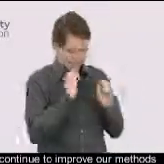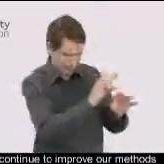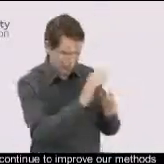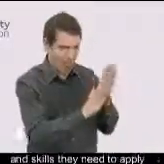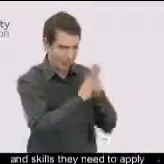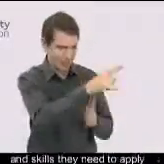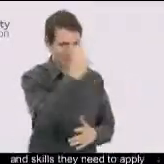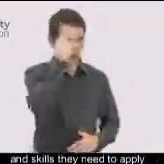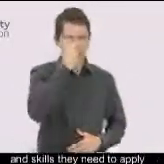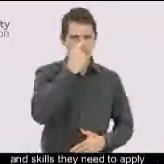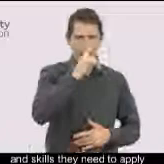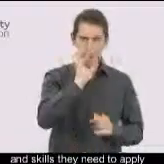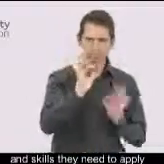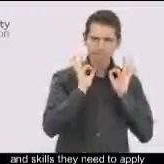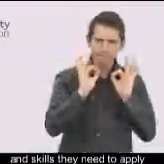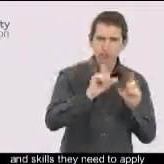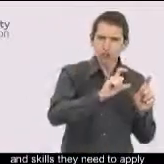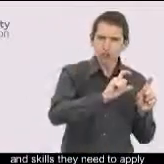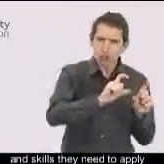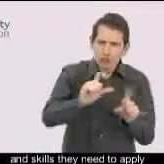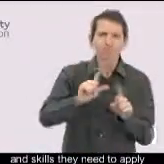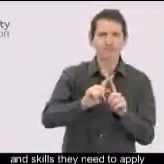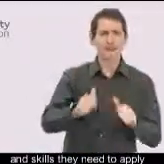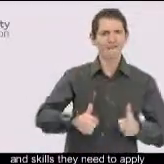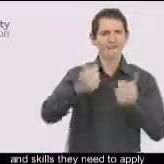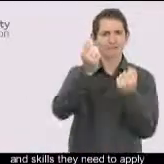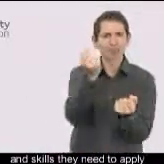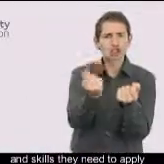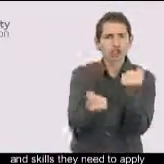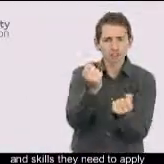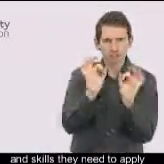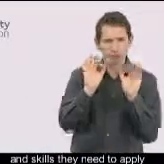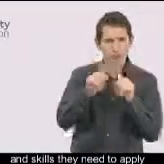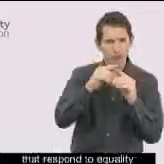effective judgments that respond to equality and human rights issues.